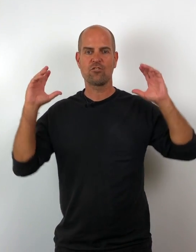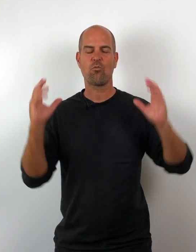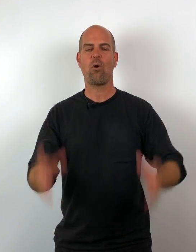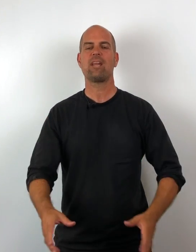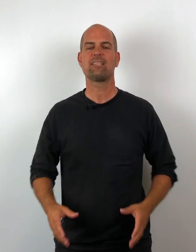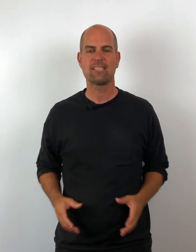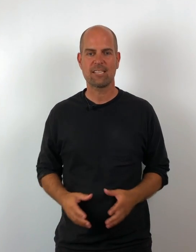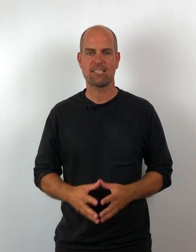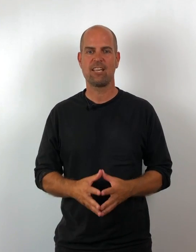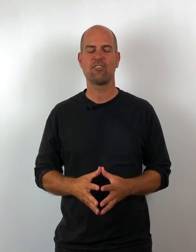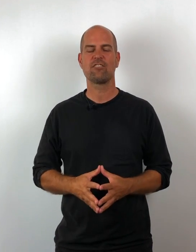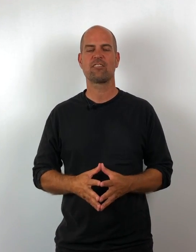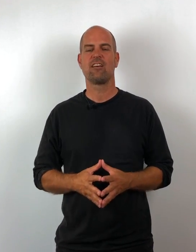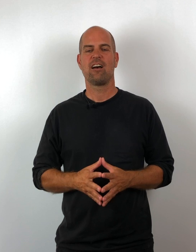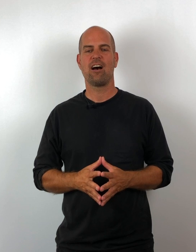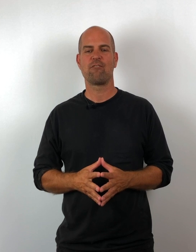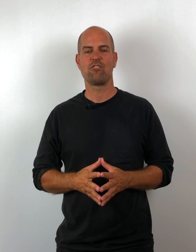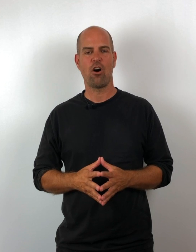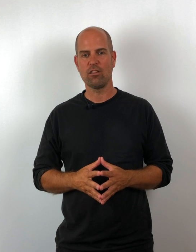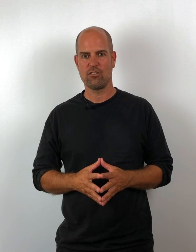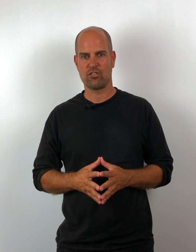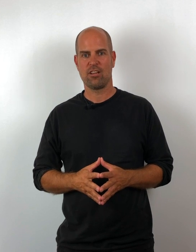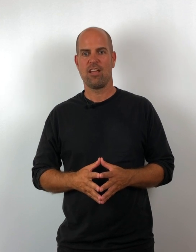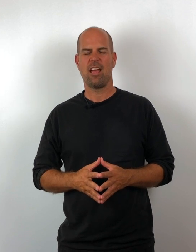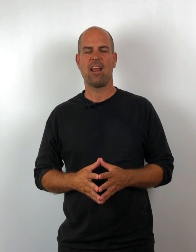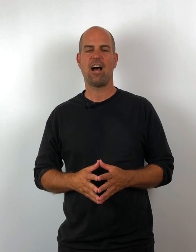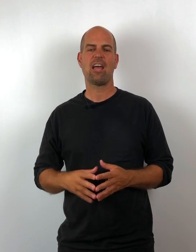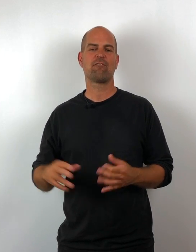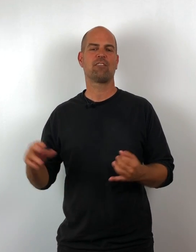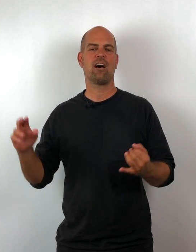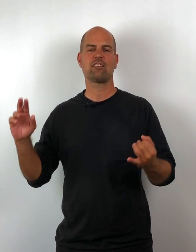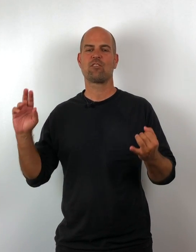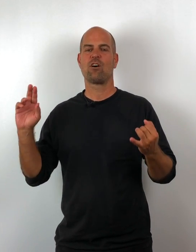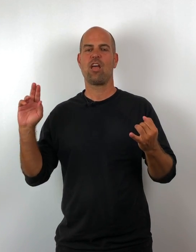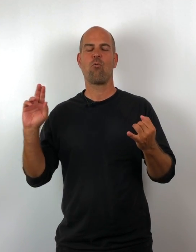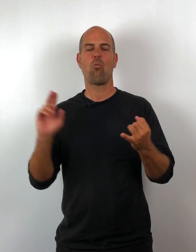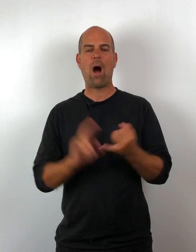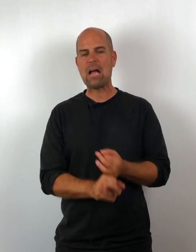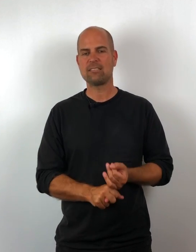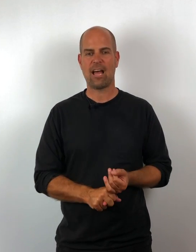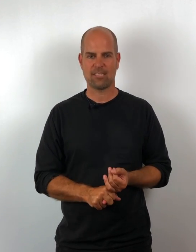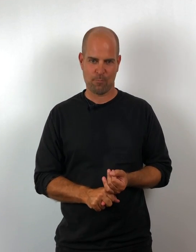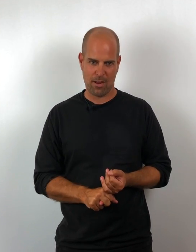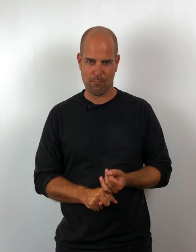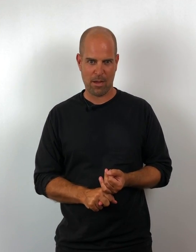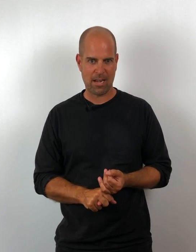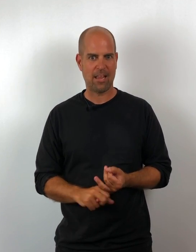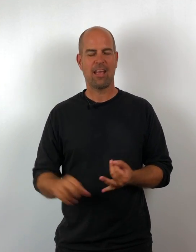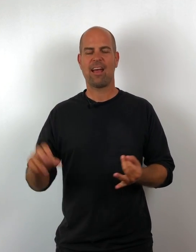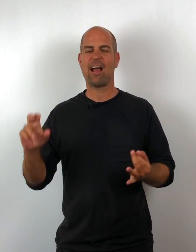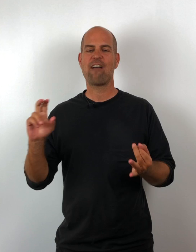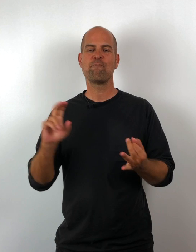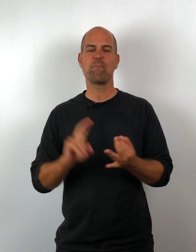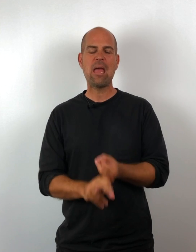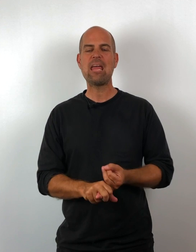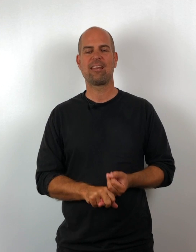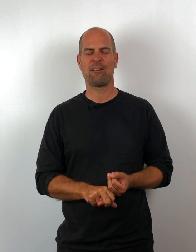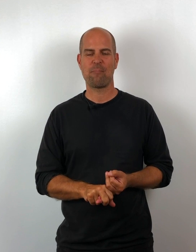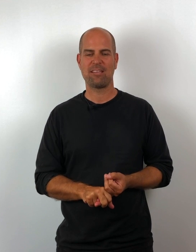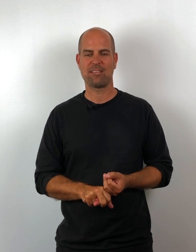26 years of knowledge and I have lost a wild ass amount of money and I've made an amazing